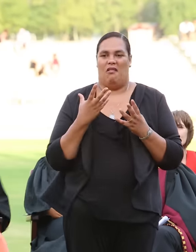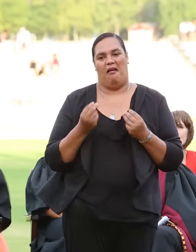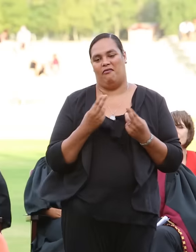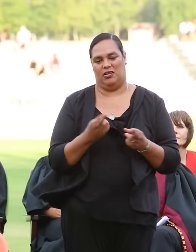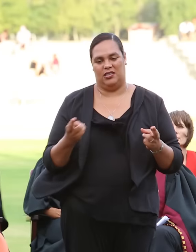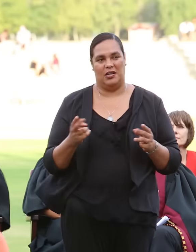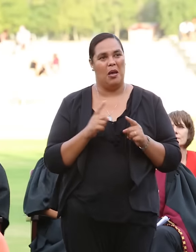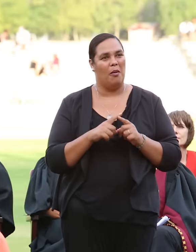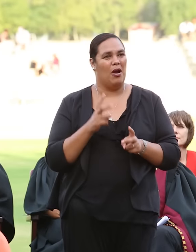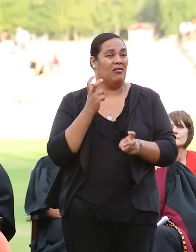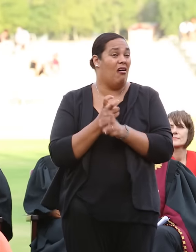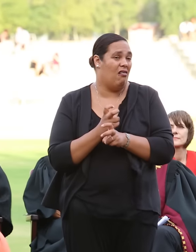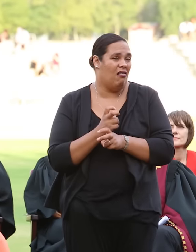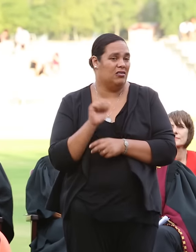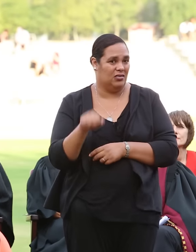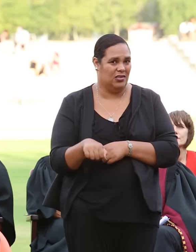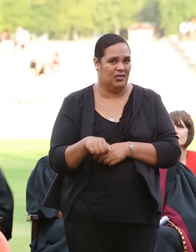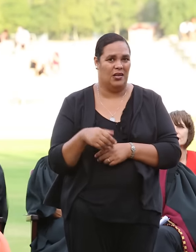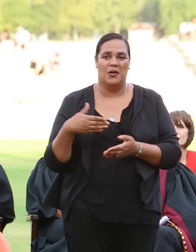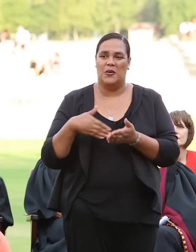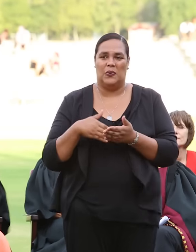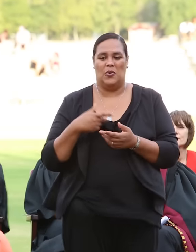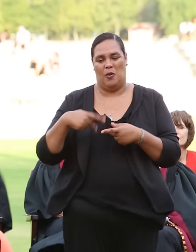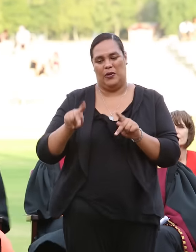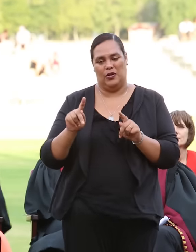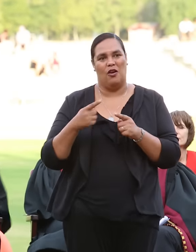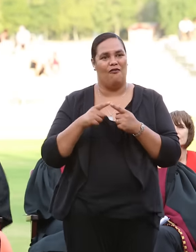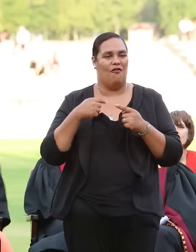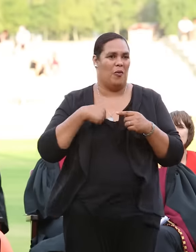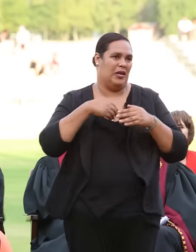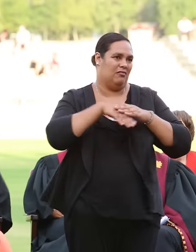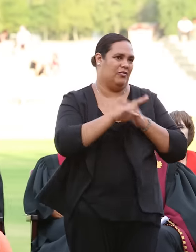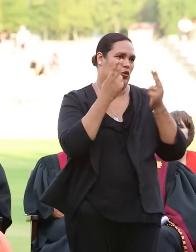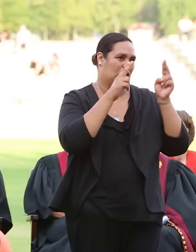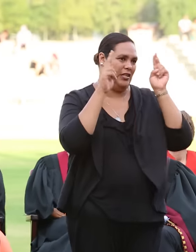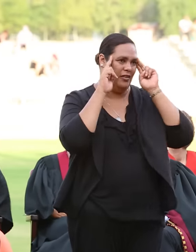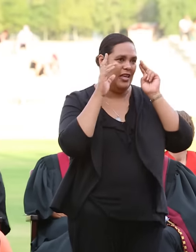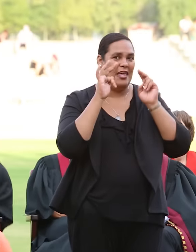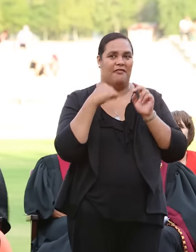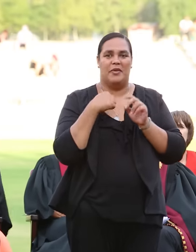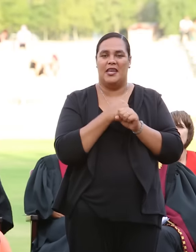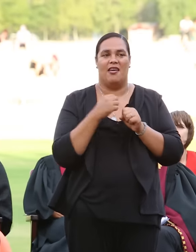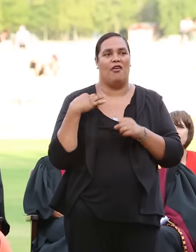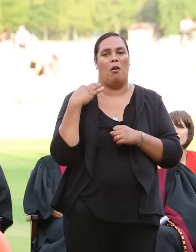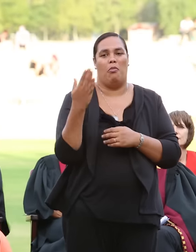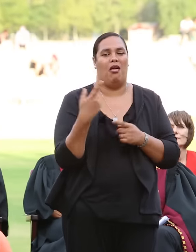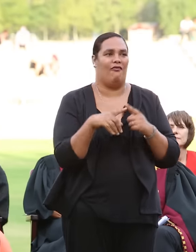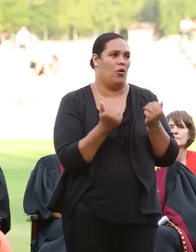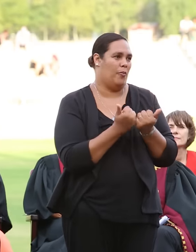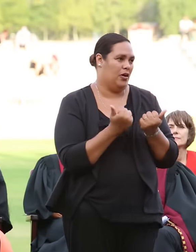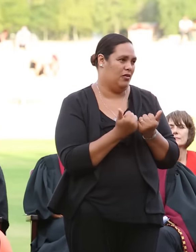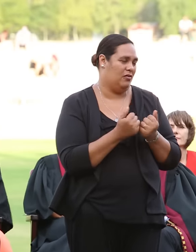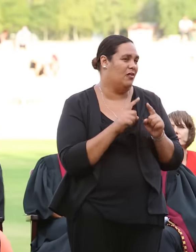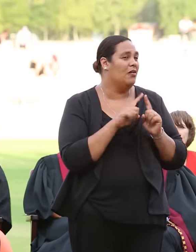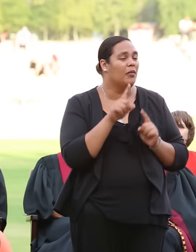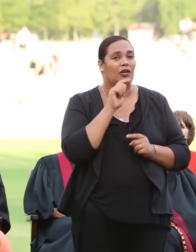And the harsh truth was that there would be no chance of me attending university if I did not acquire a bursary. The truth